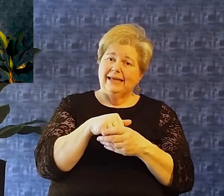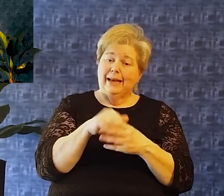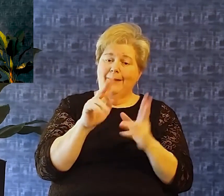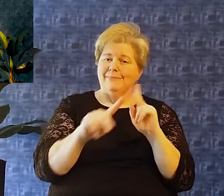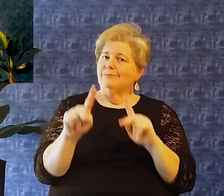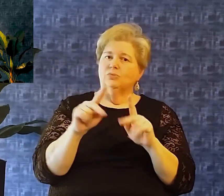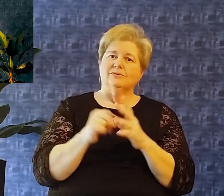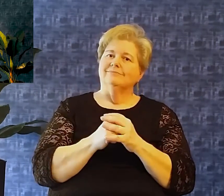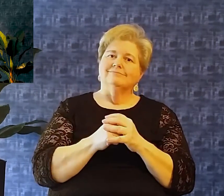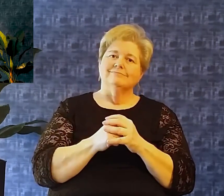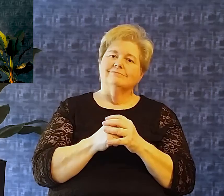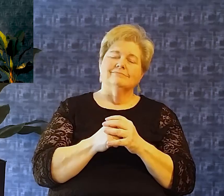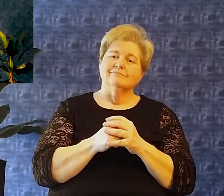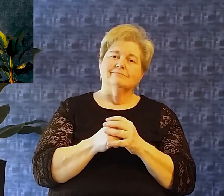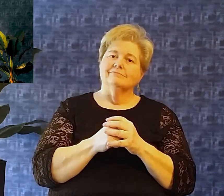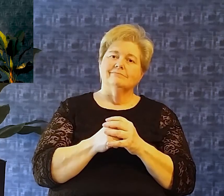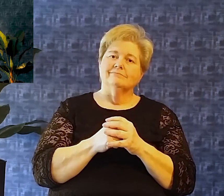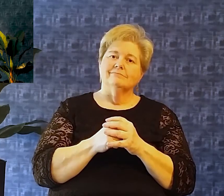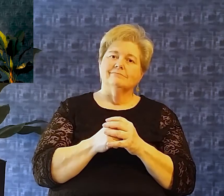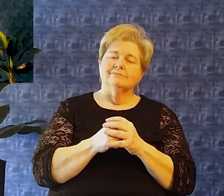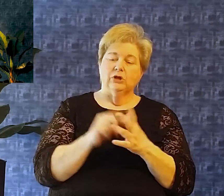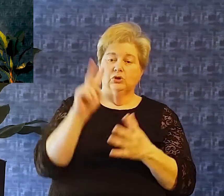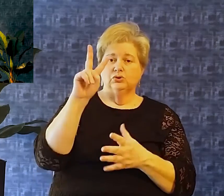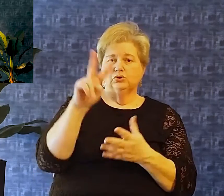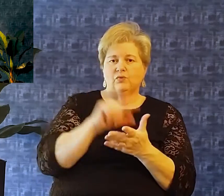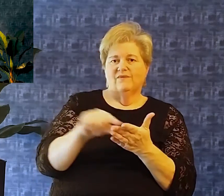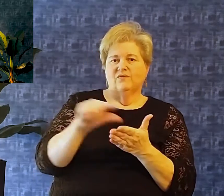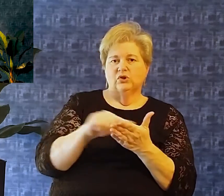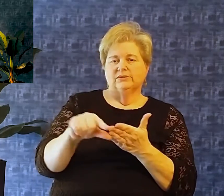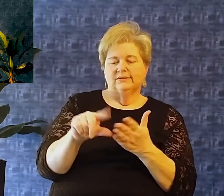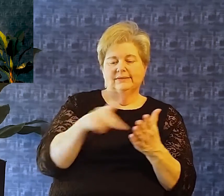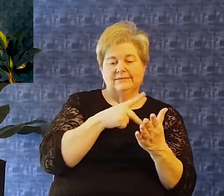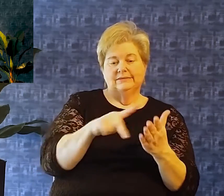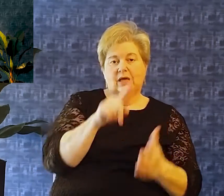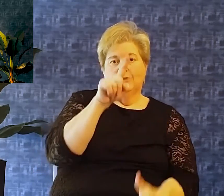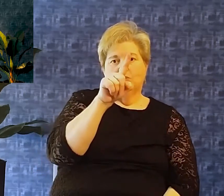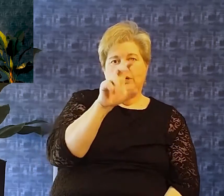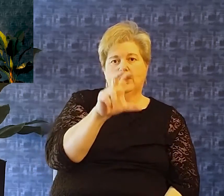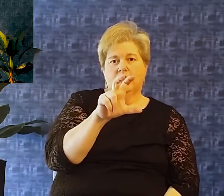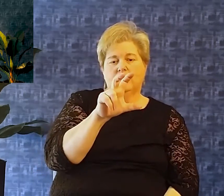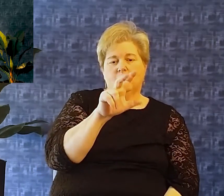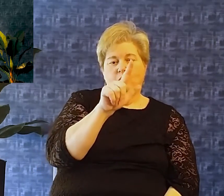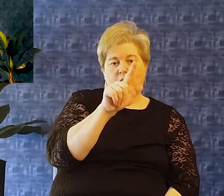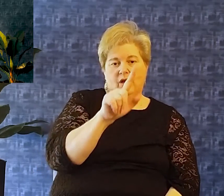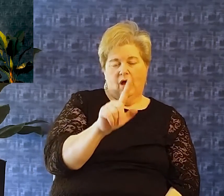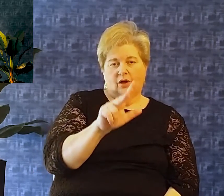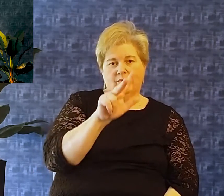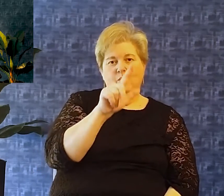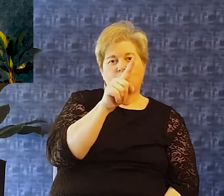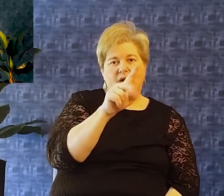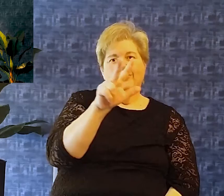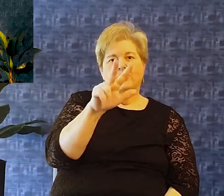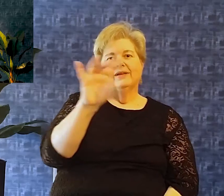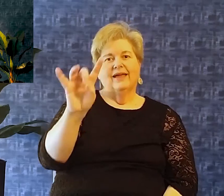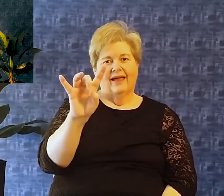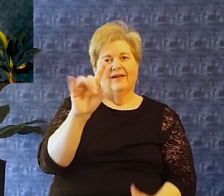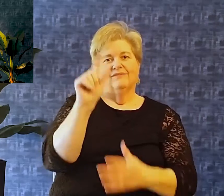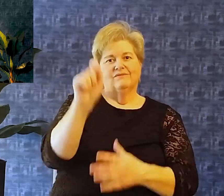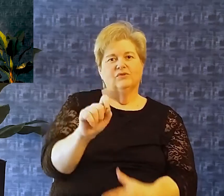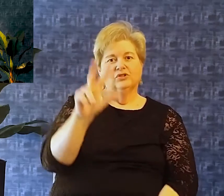Not in people Listen to two verses of scripture Psalm 138 verse 3 I love